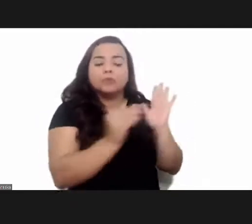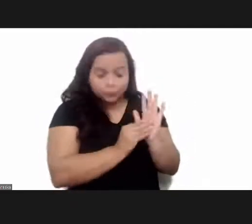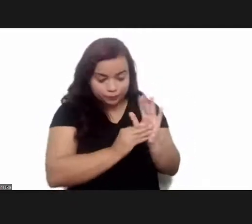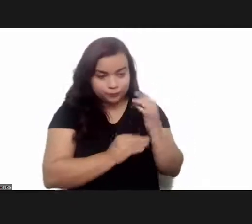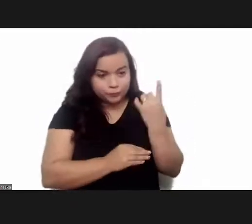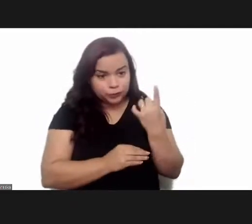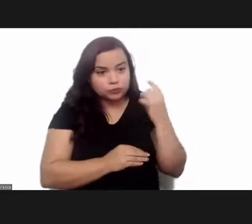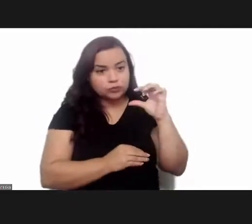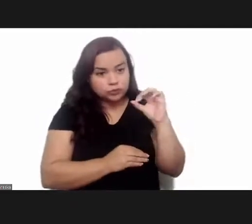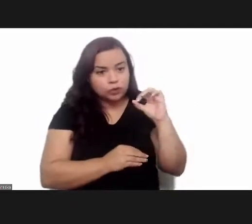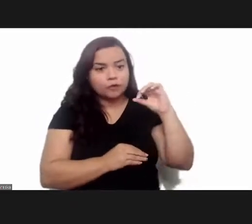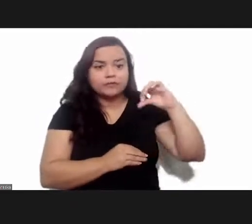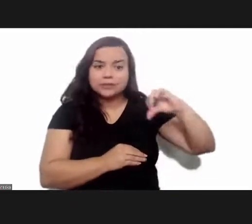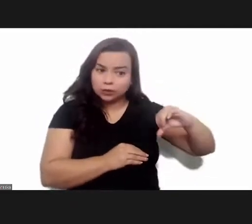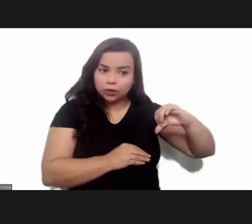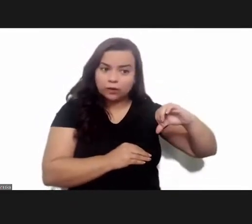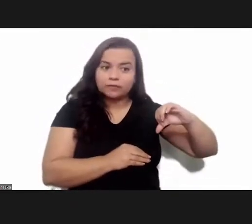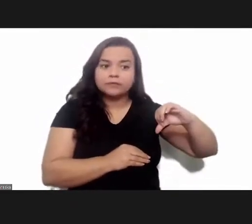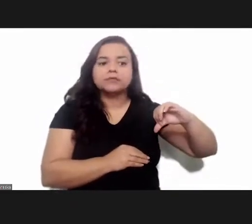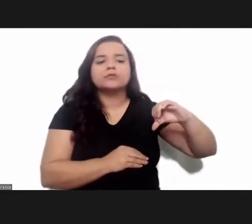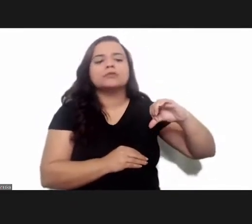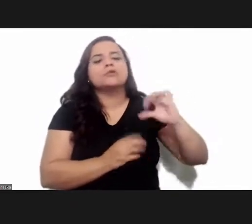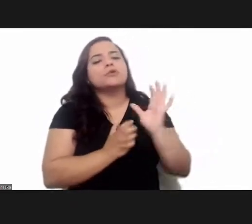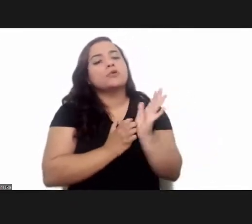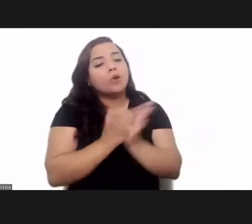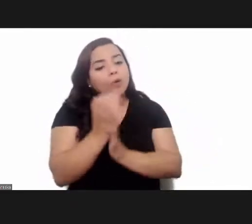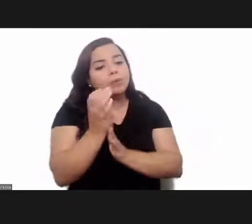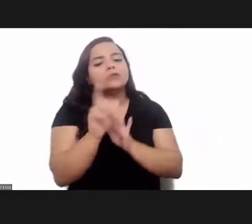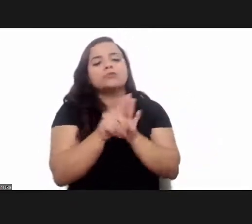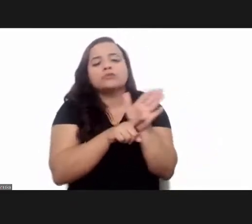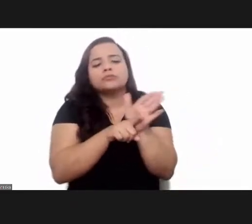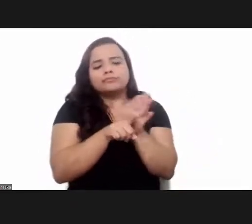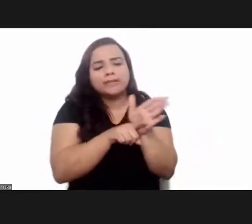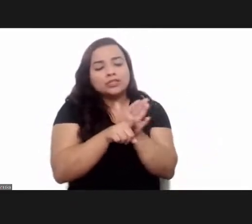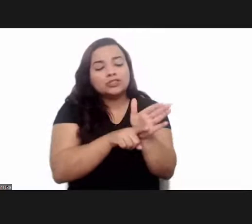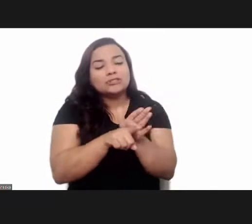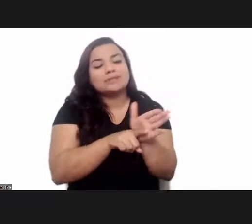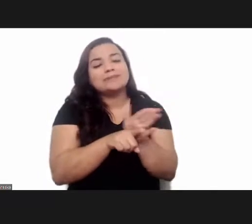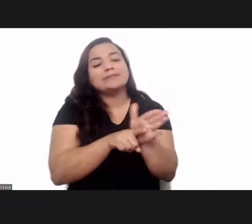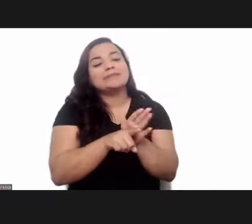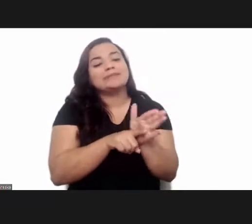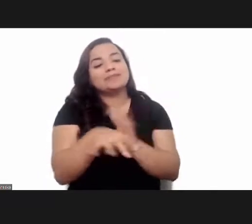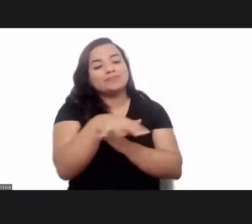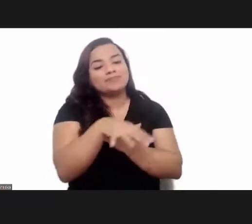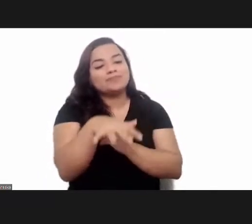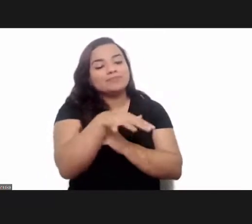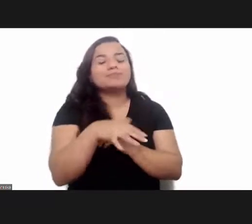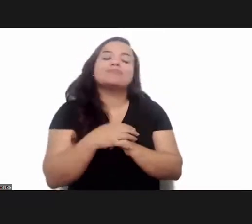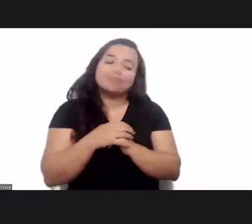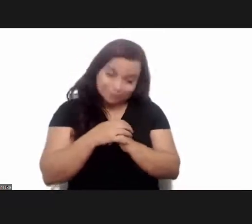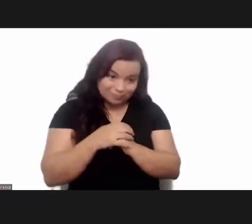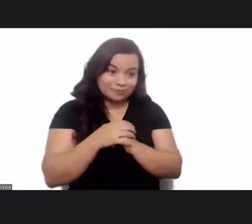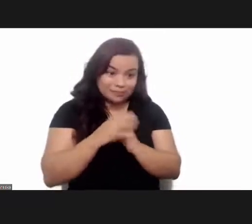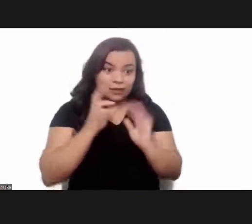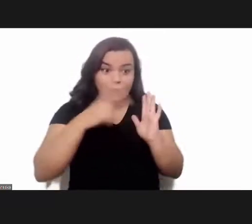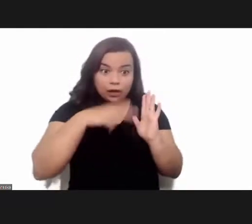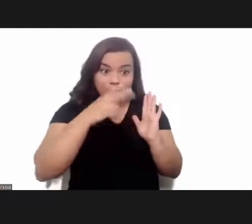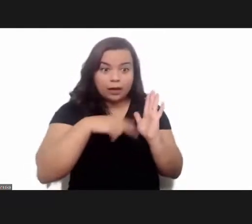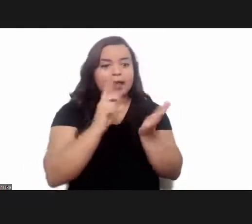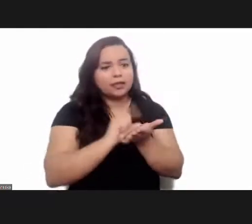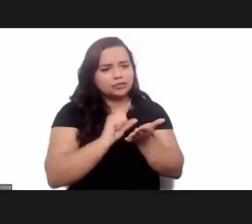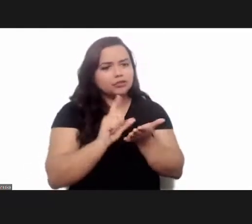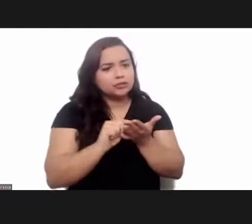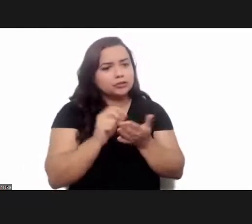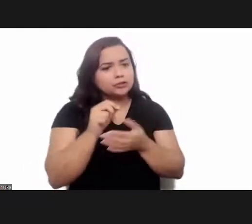chagas opened up several different cycles research cycles in chagas disease when we read the article that or